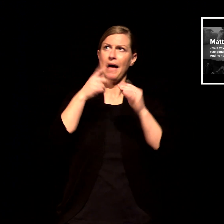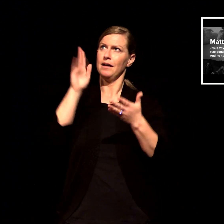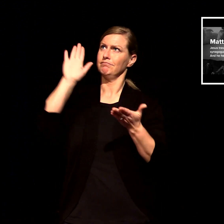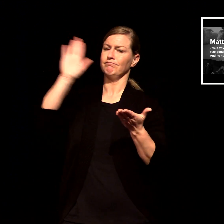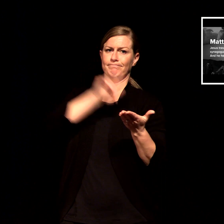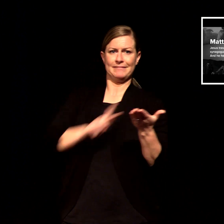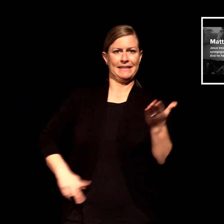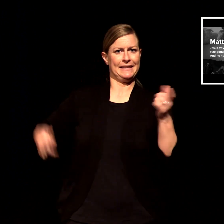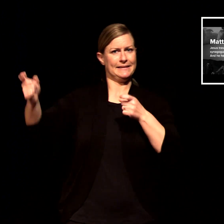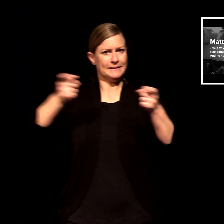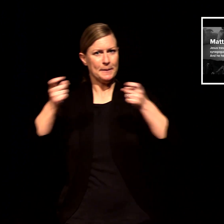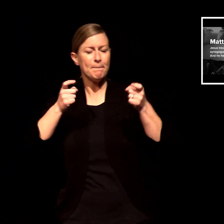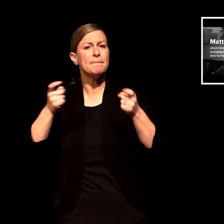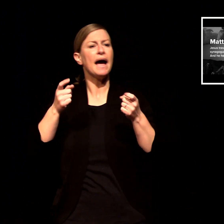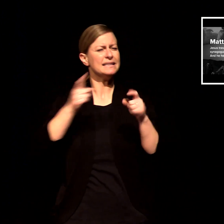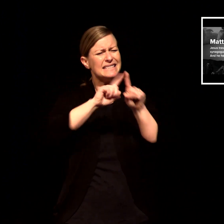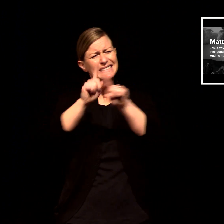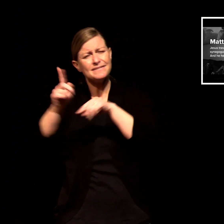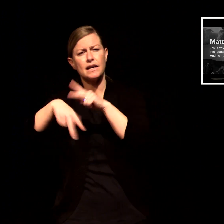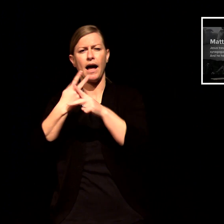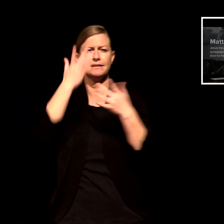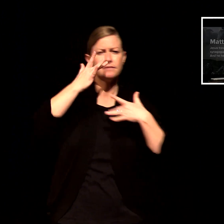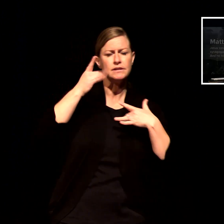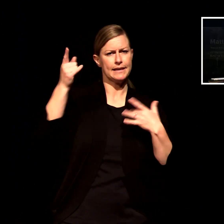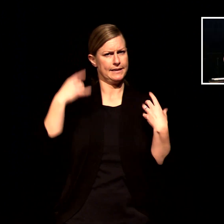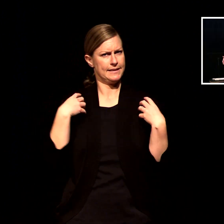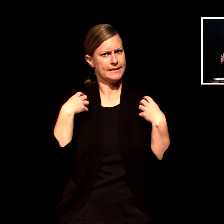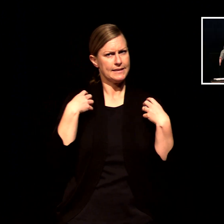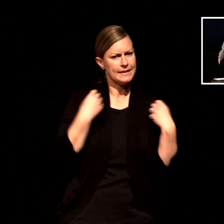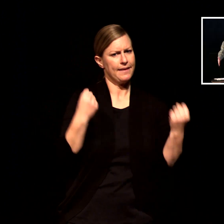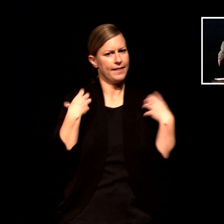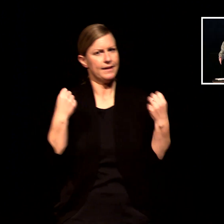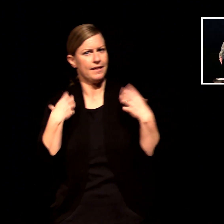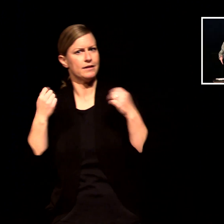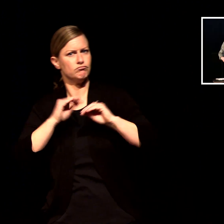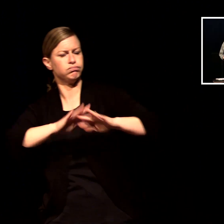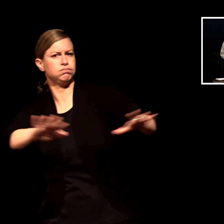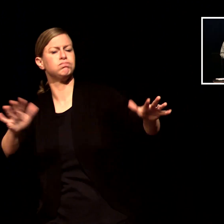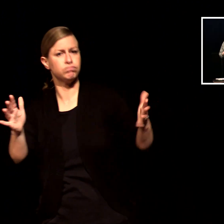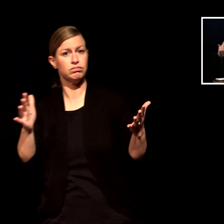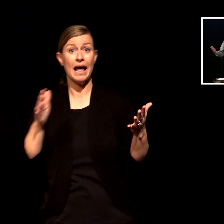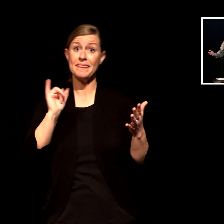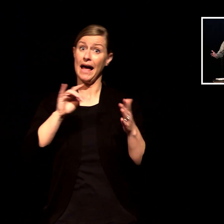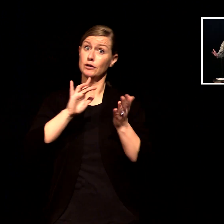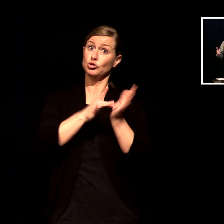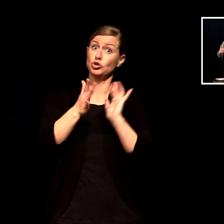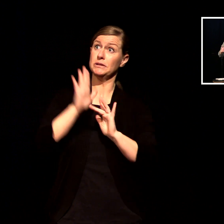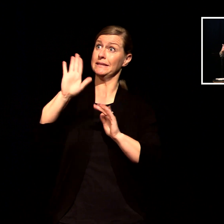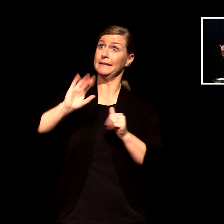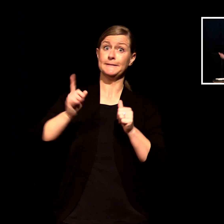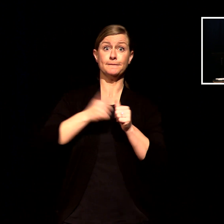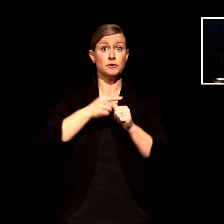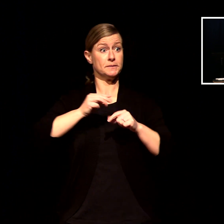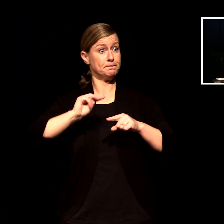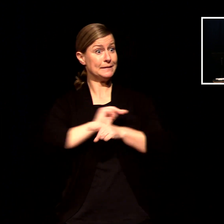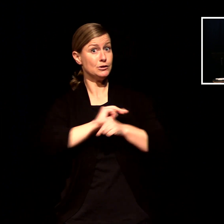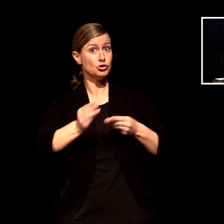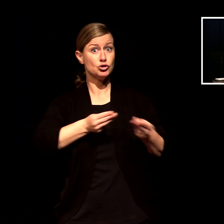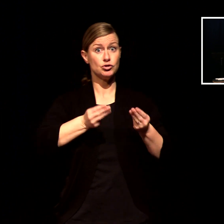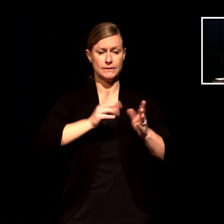kicks off his public ministry and from chapter 4 until chapter 9 where we're going to start you see jesus his words and his works